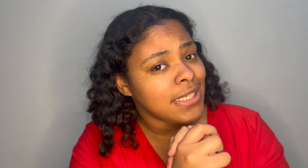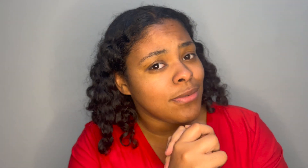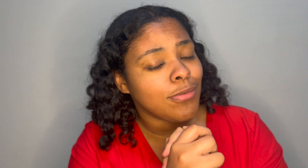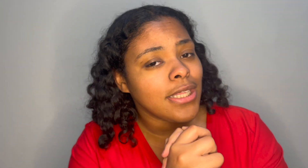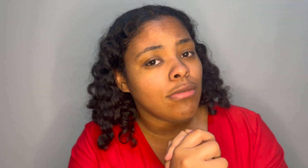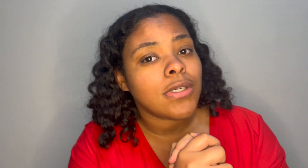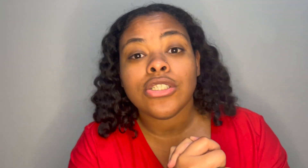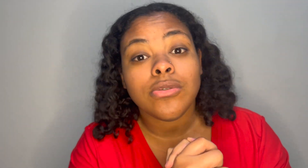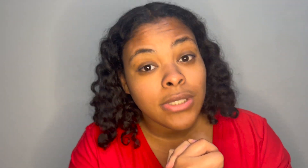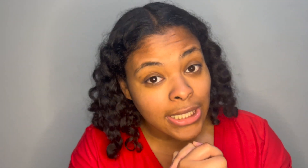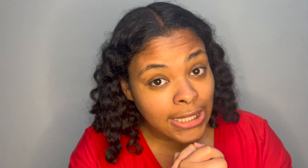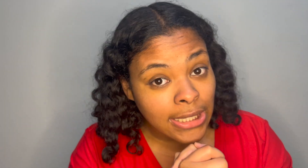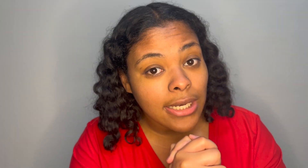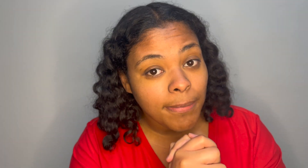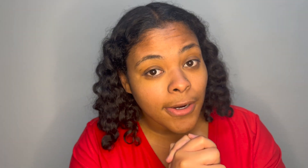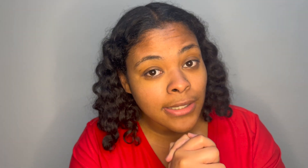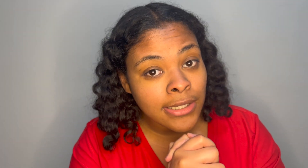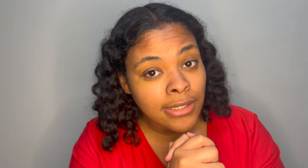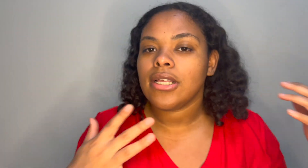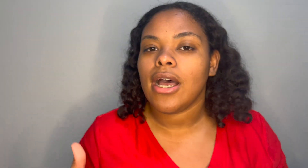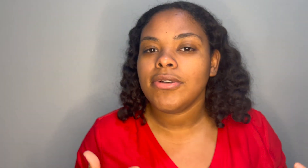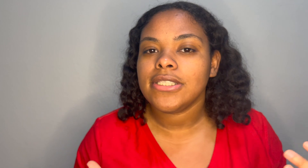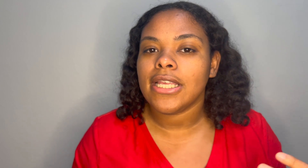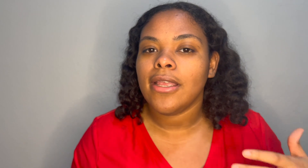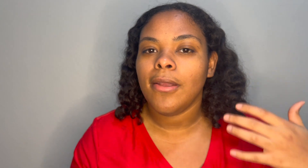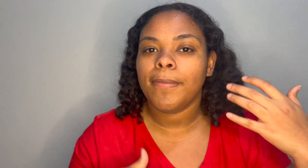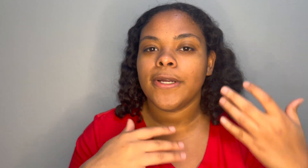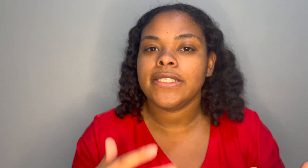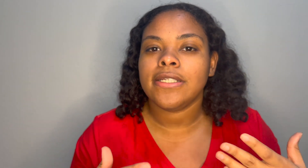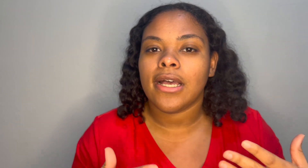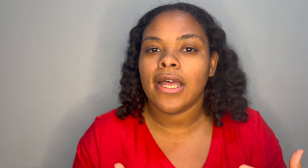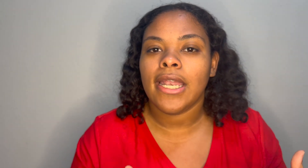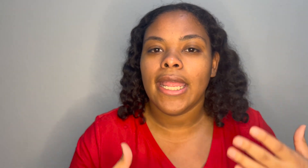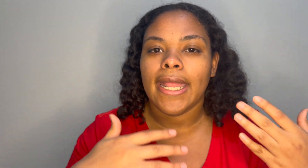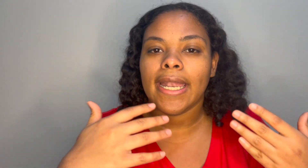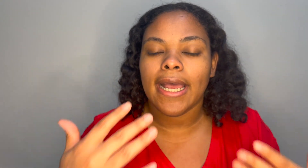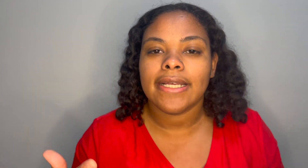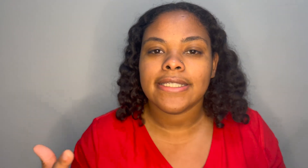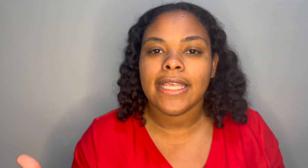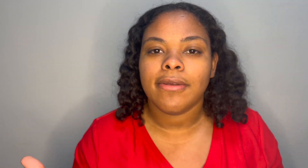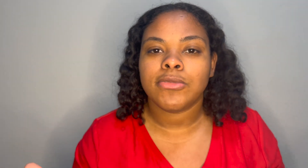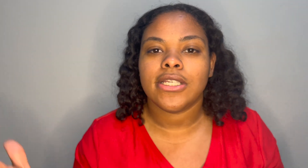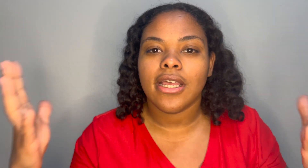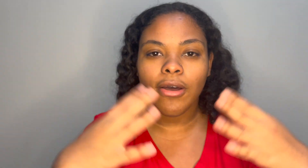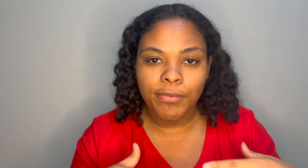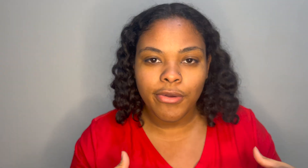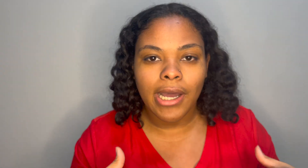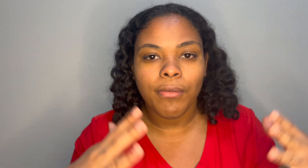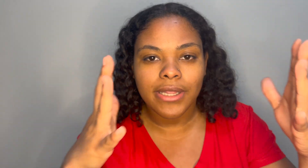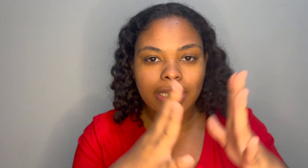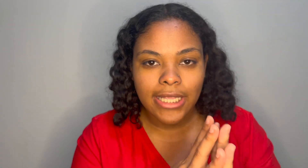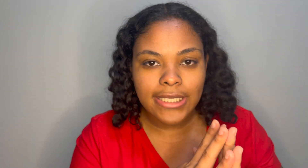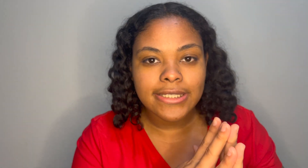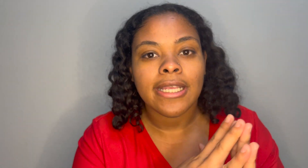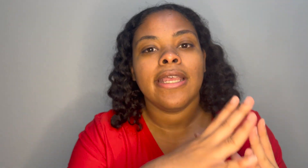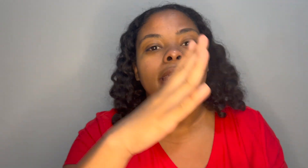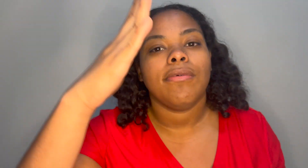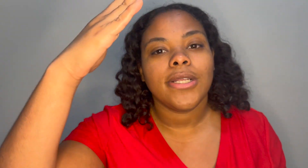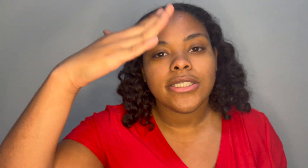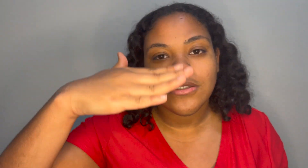it really what you need in a partner so i would say pray to god and ask him to help you out with the list and once you